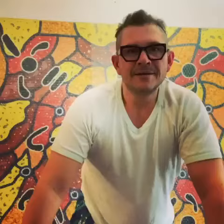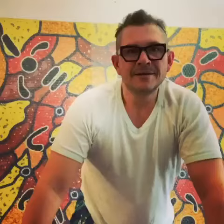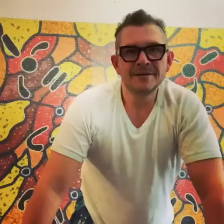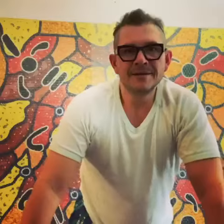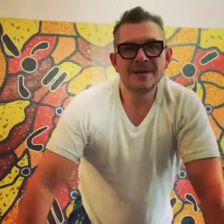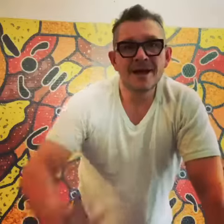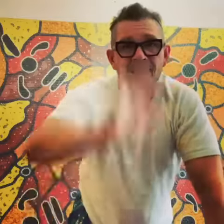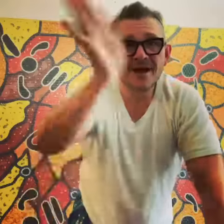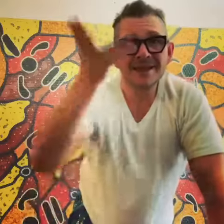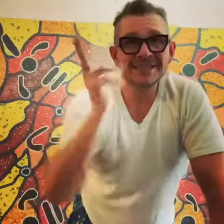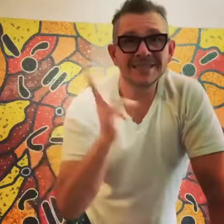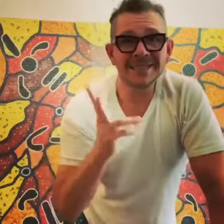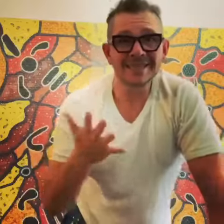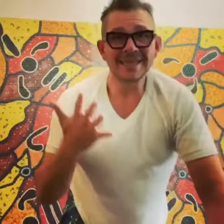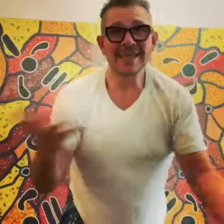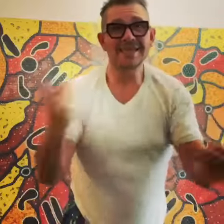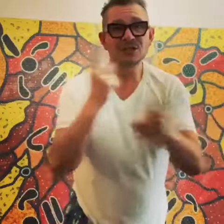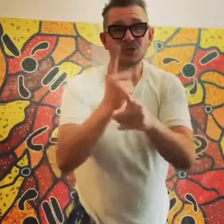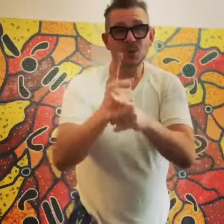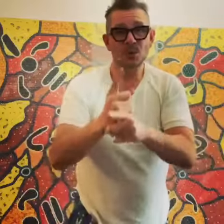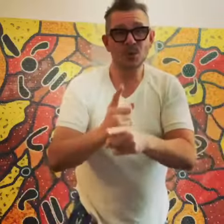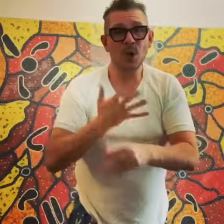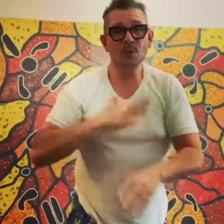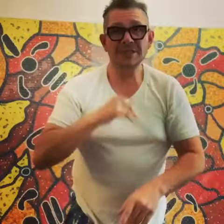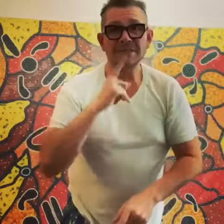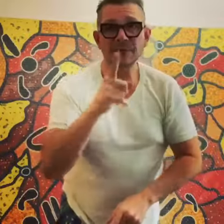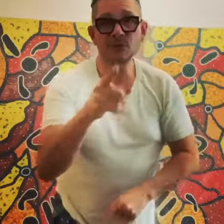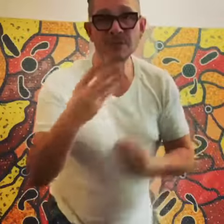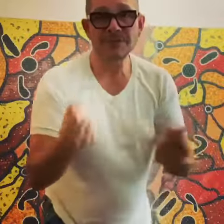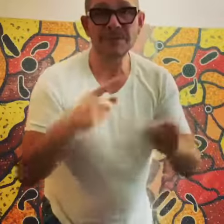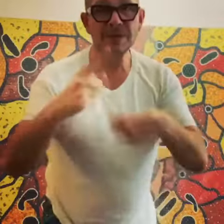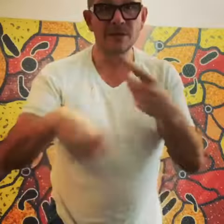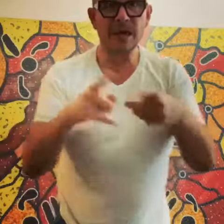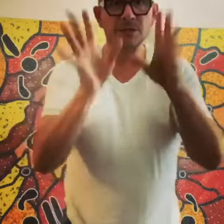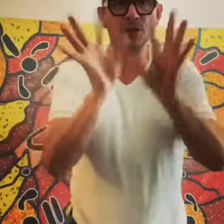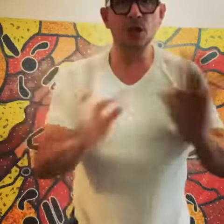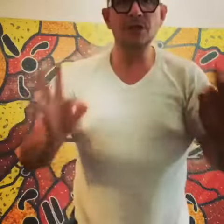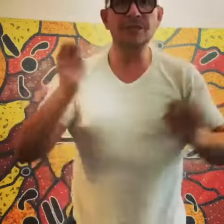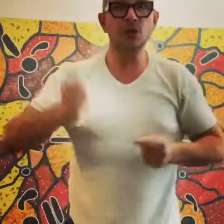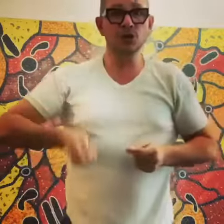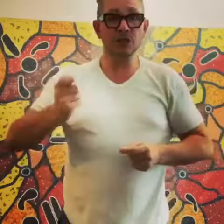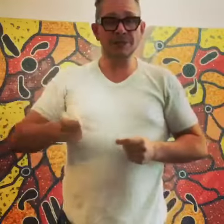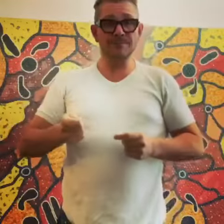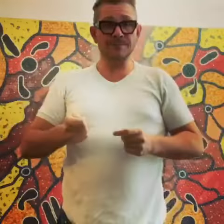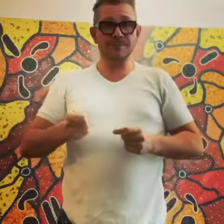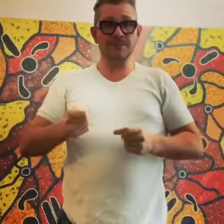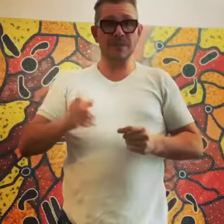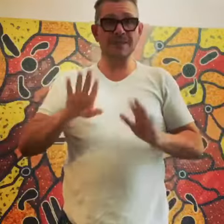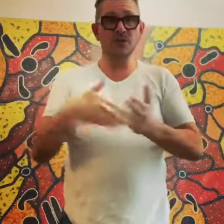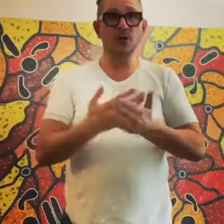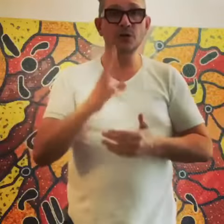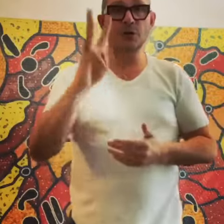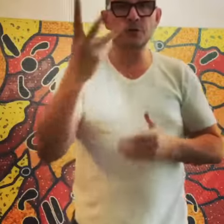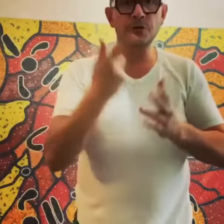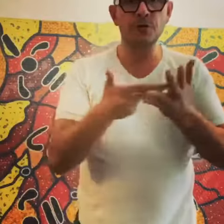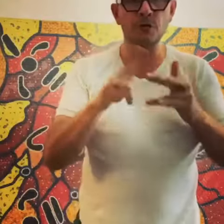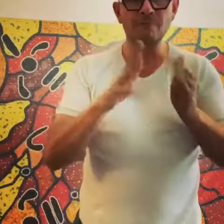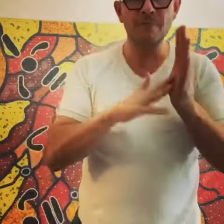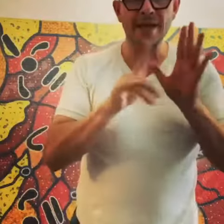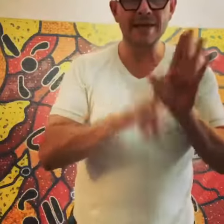Hi everybody, here's Tom. I'm going to tell you something about God is Usher. It's going to be on May